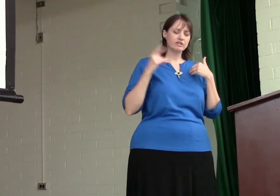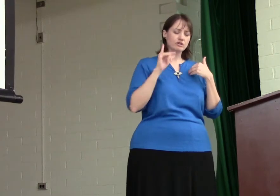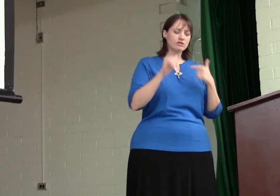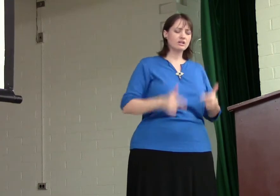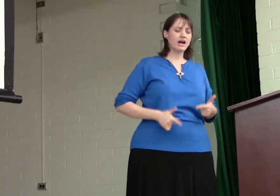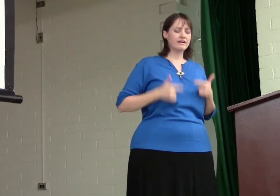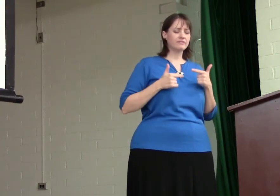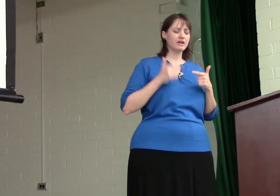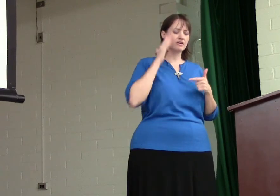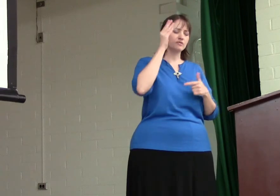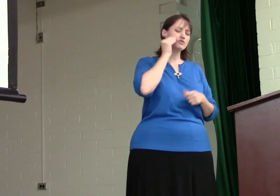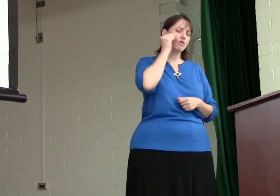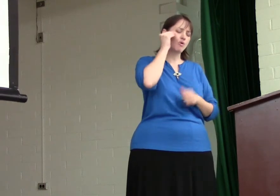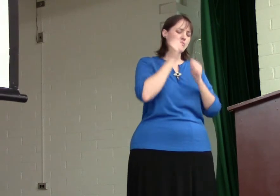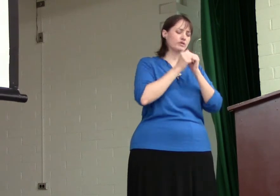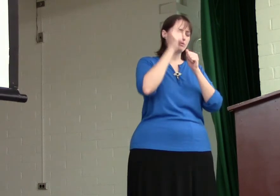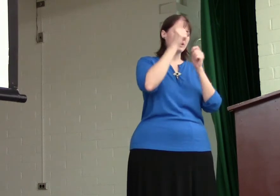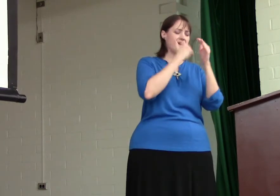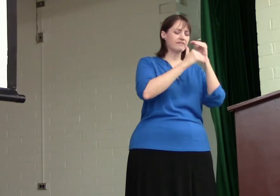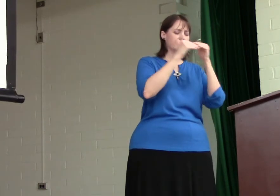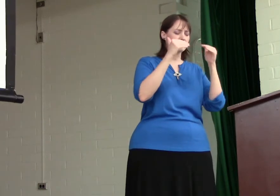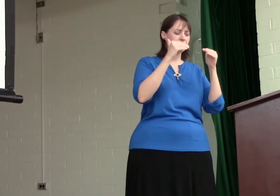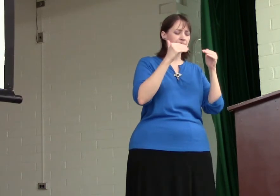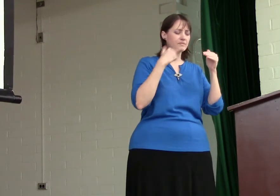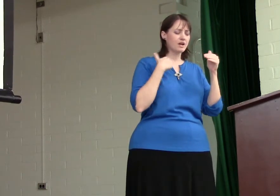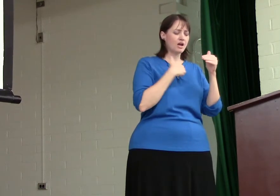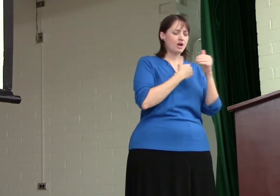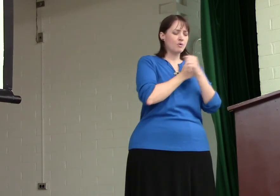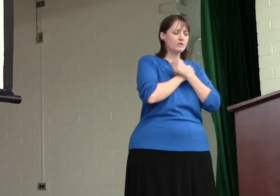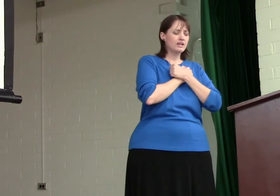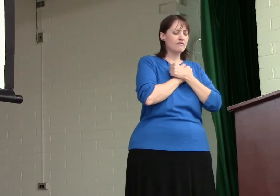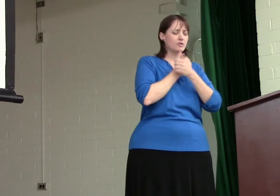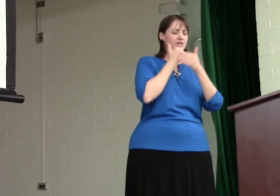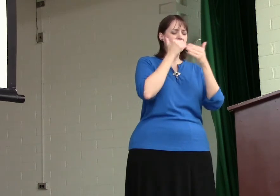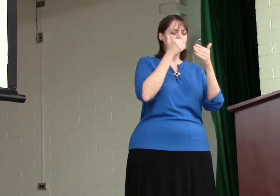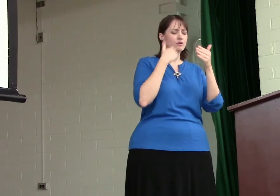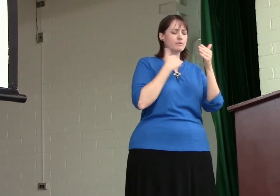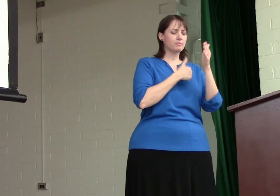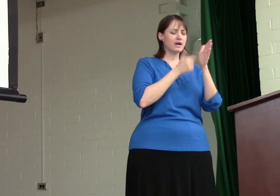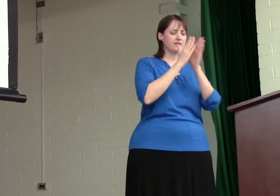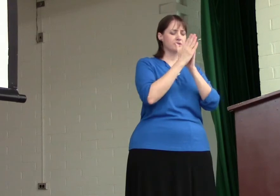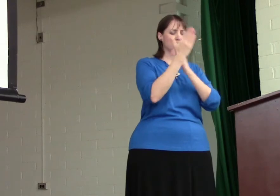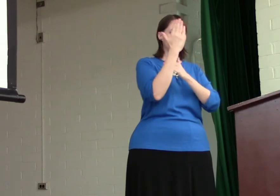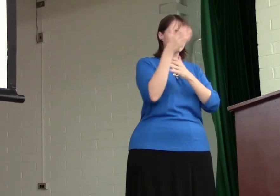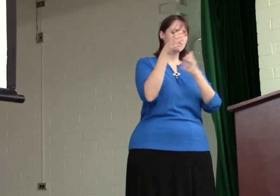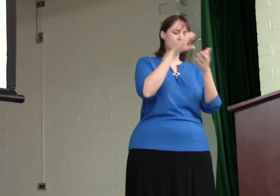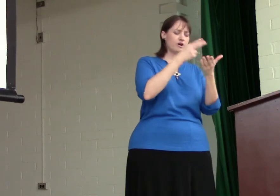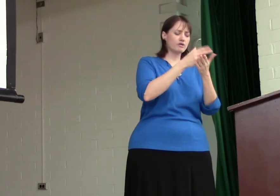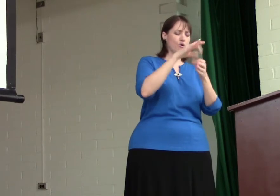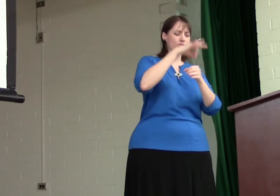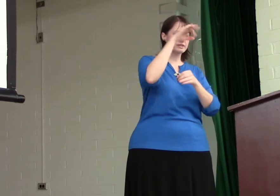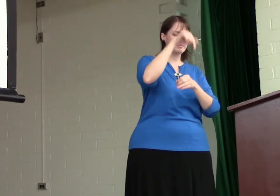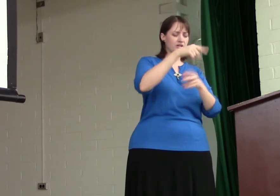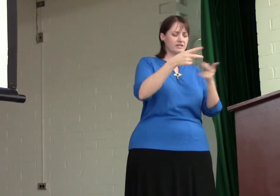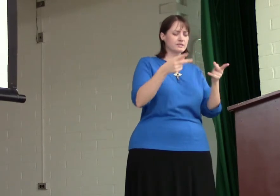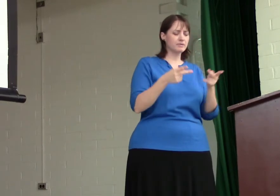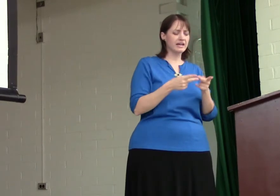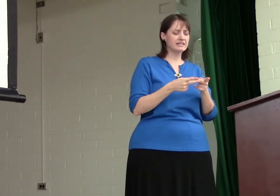eternal life and a future home with you in heaven. We love you and we thank you. pray this morning for your Holy Spirit in this place.